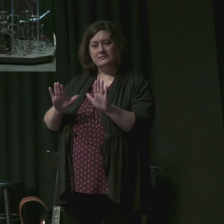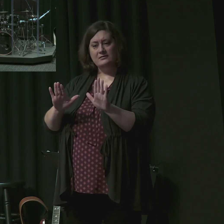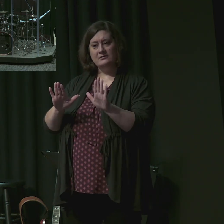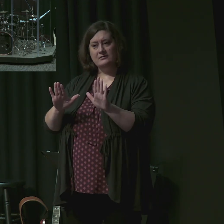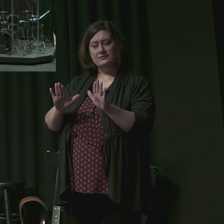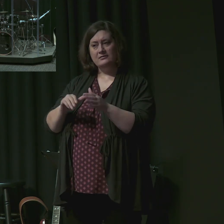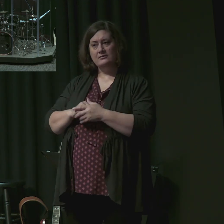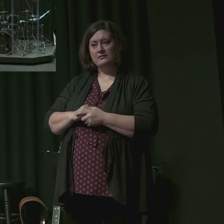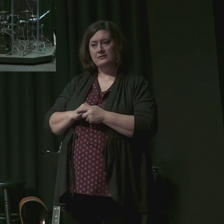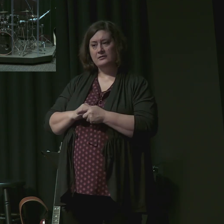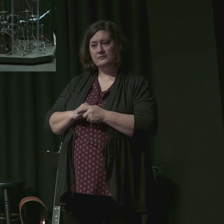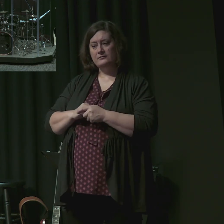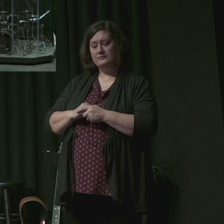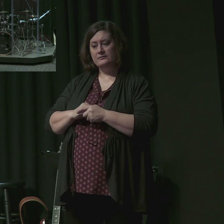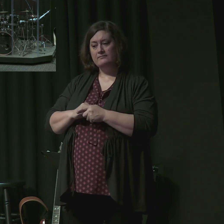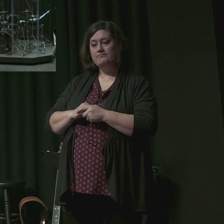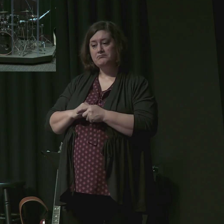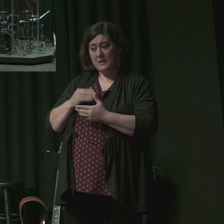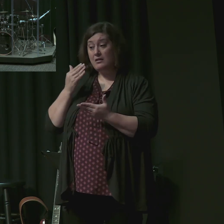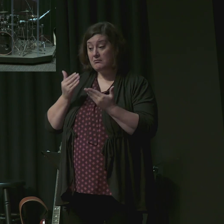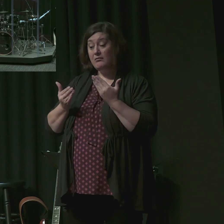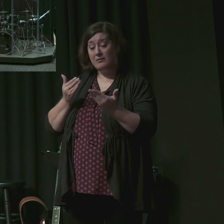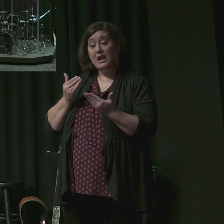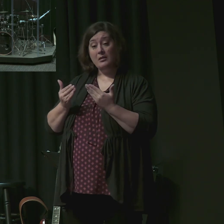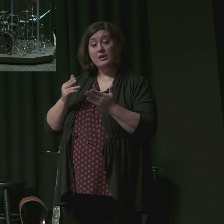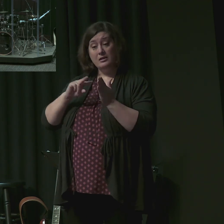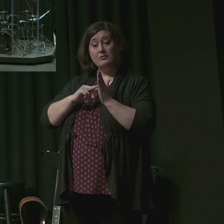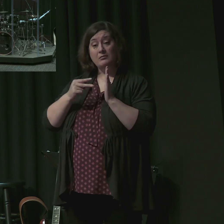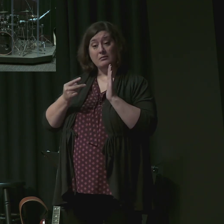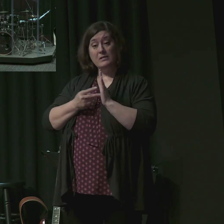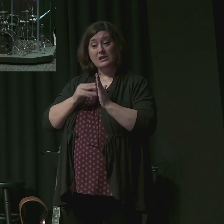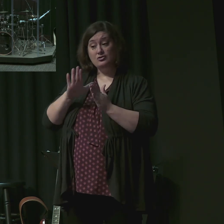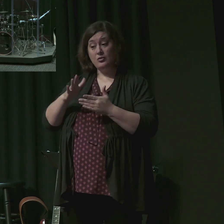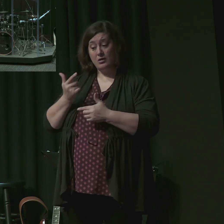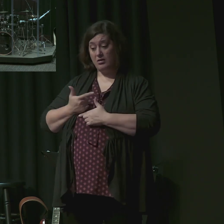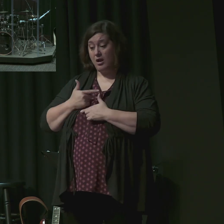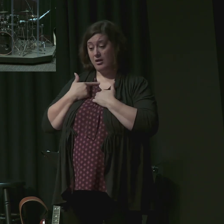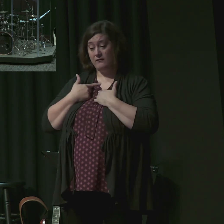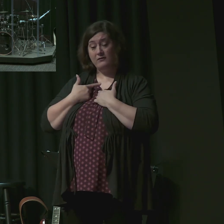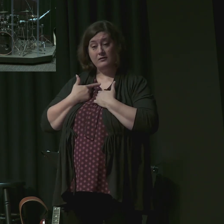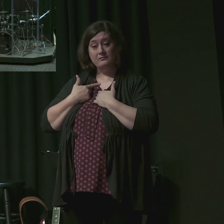It might even call for you to give your life, maybe.